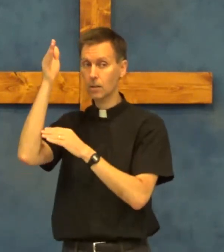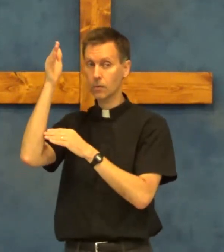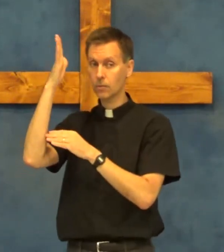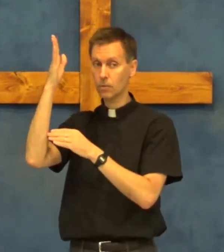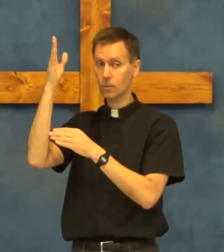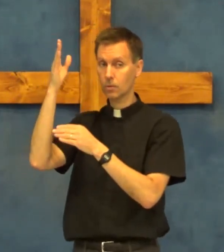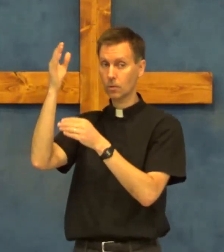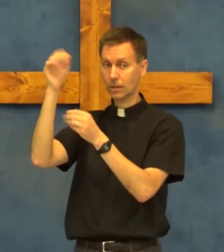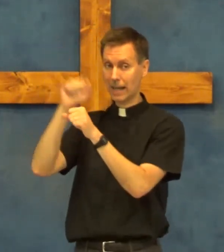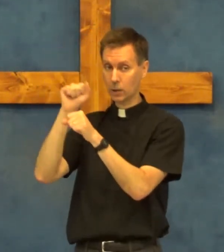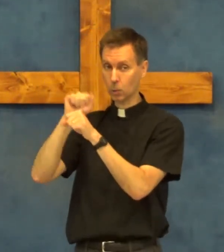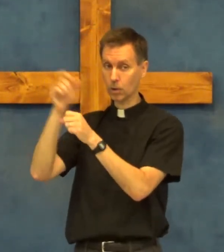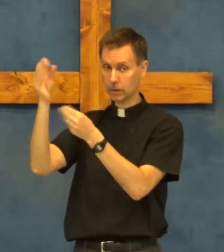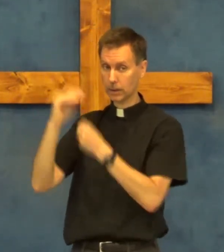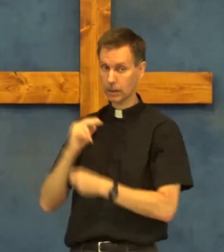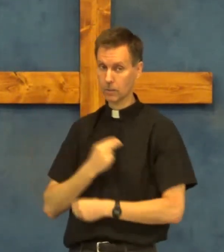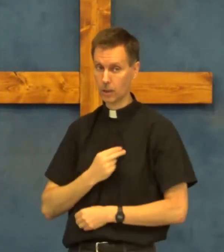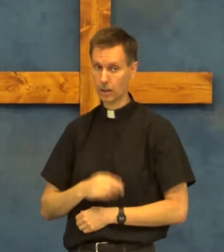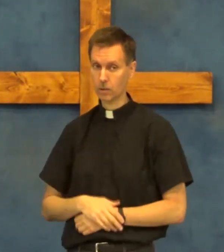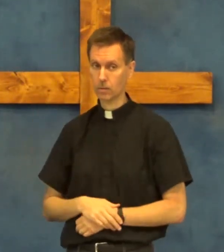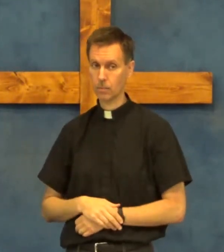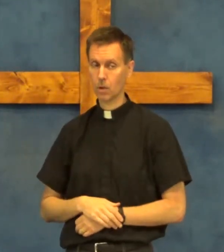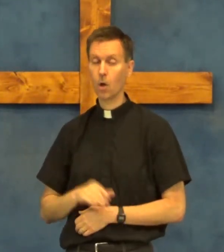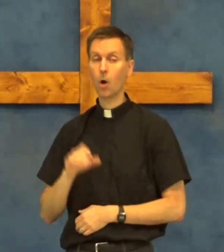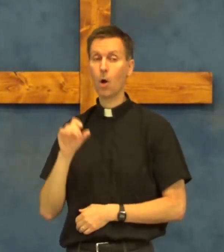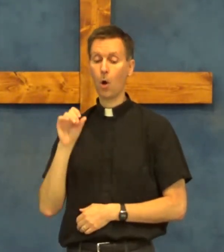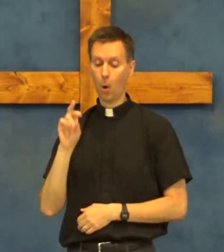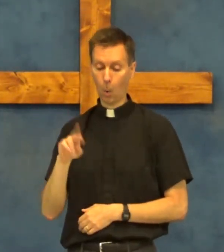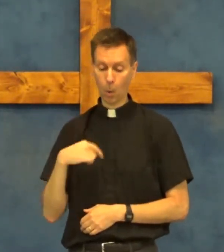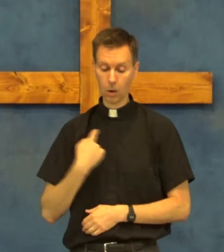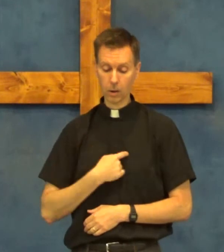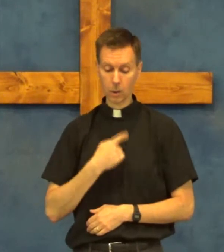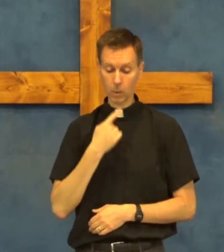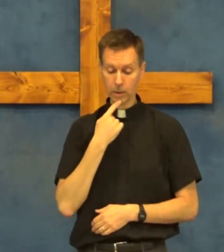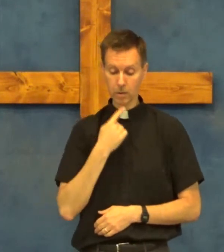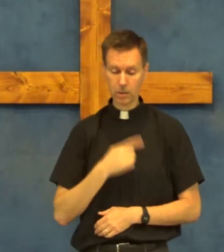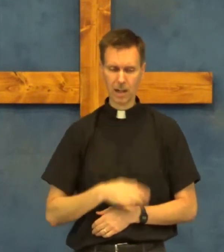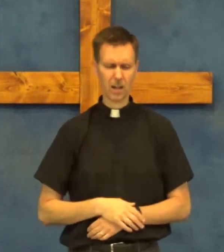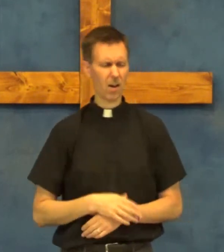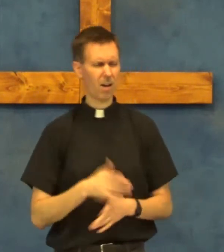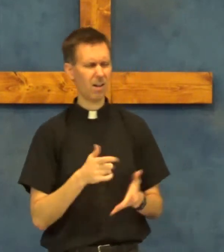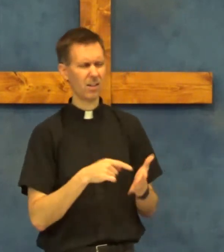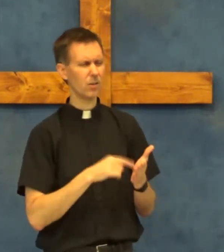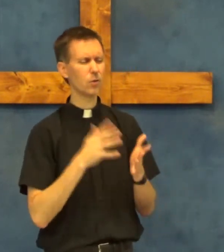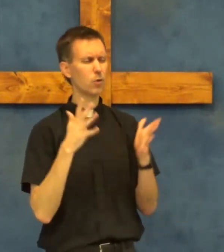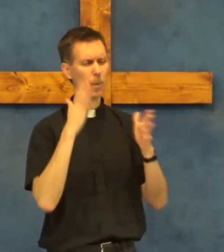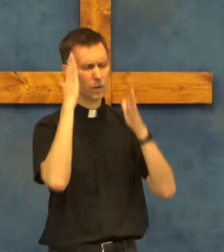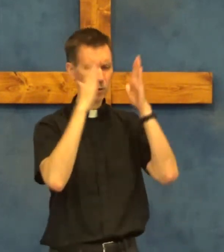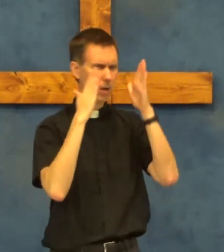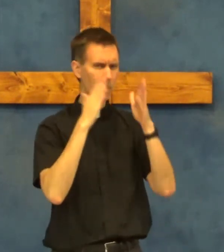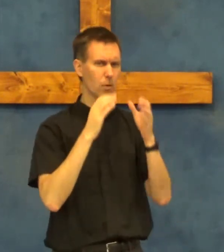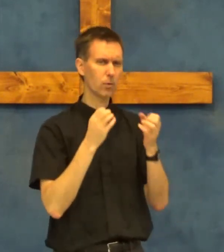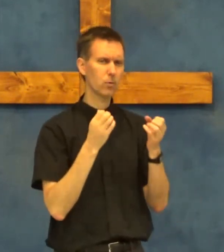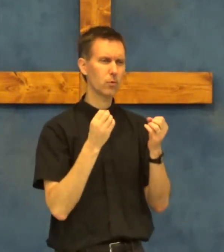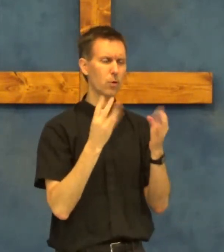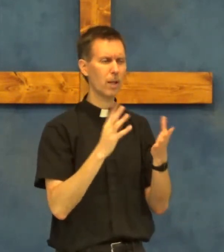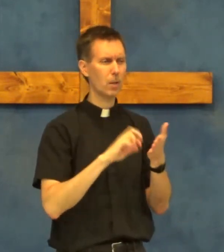to God's work that he gives us or we can say there's too much trouble too many